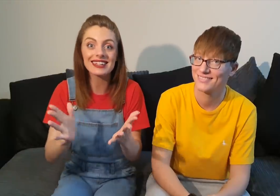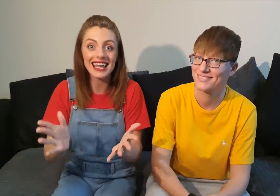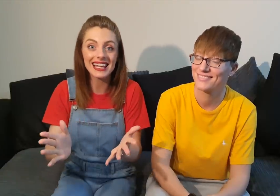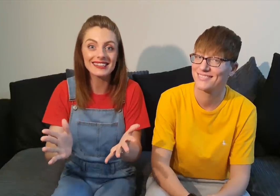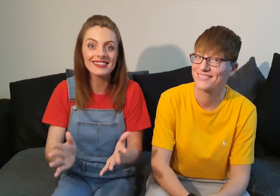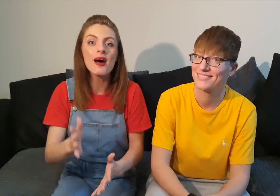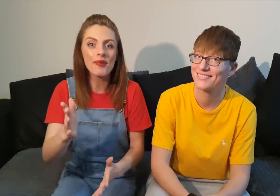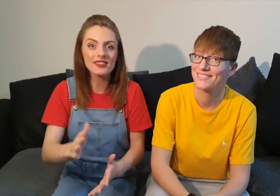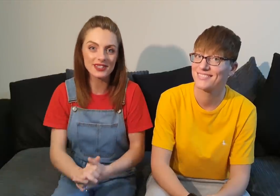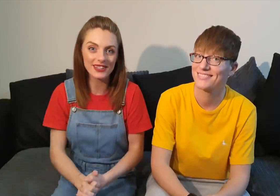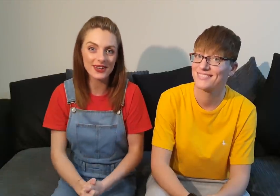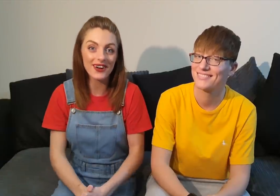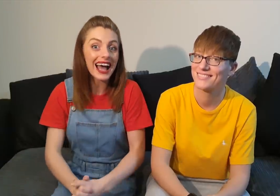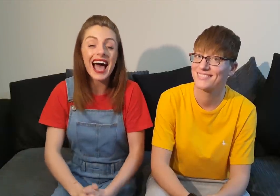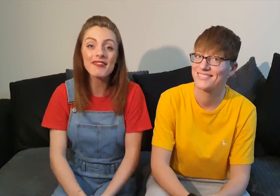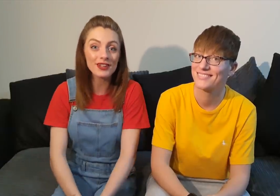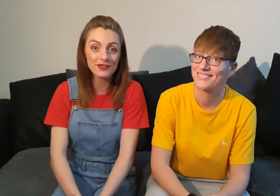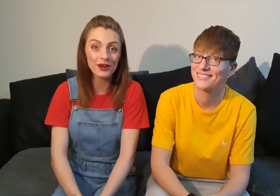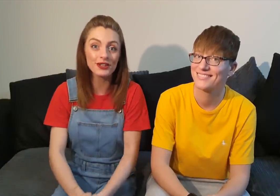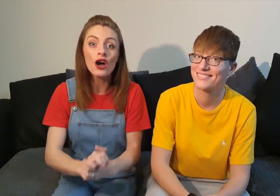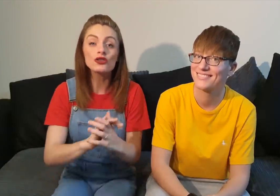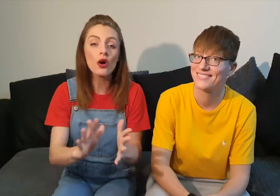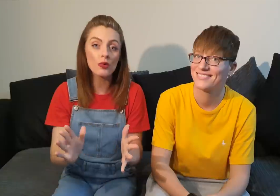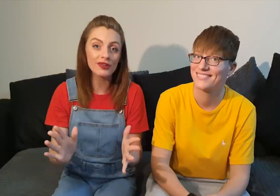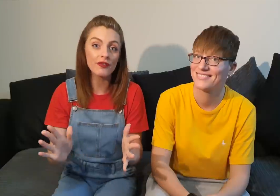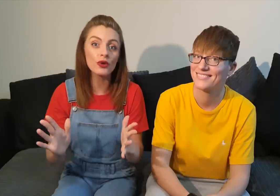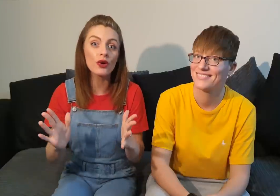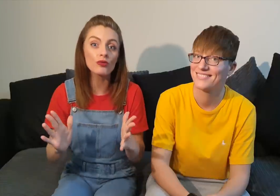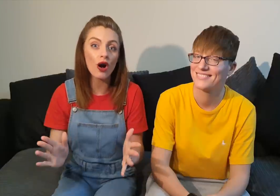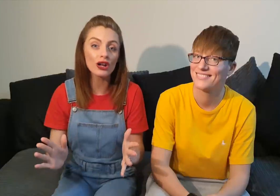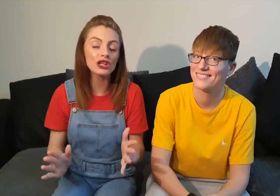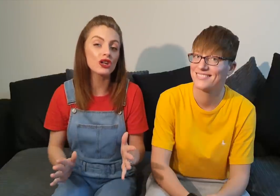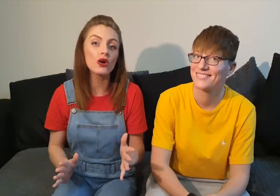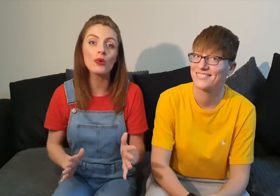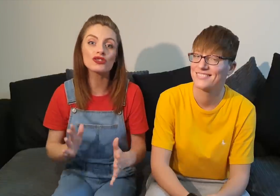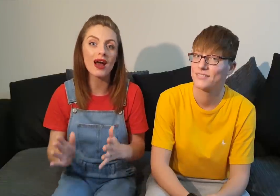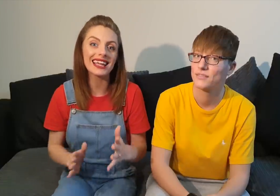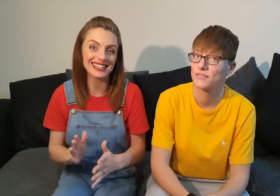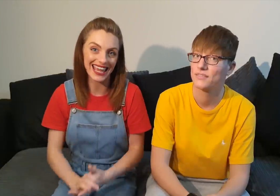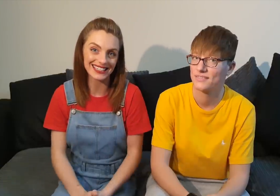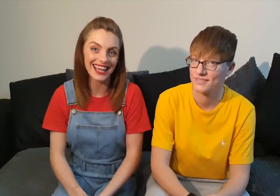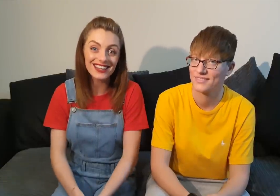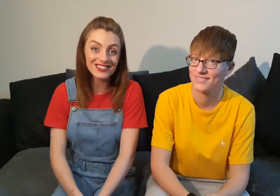is pause this video and have lots of fun don't worry if you go wrong you can always try it again enjoy